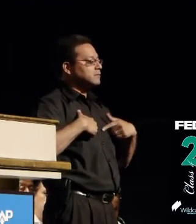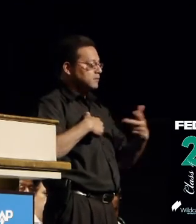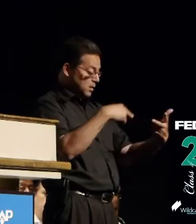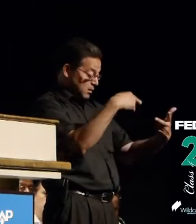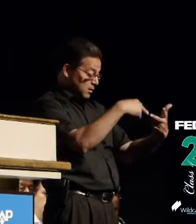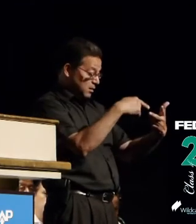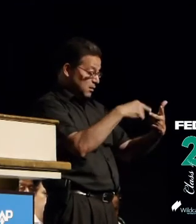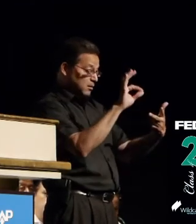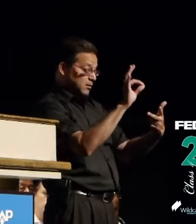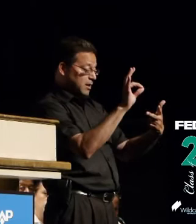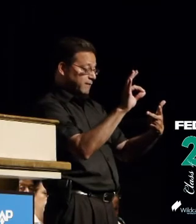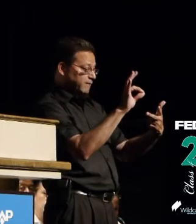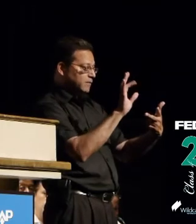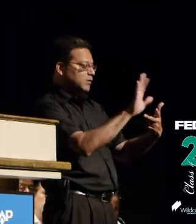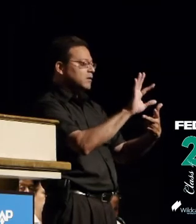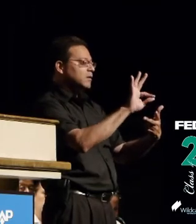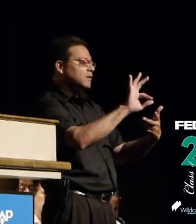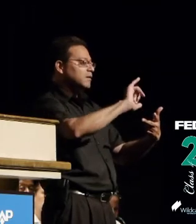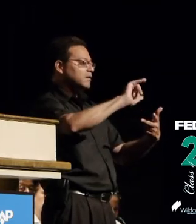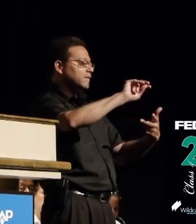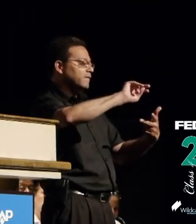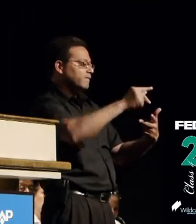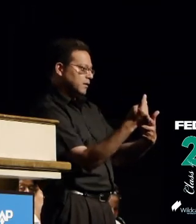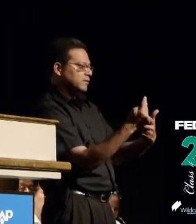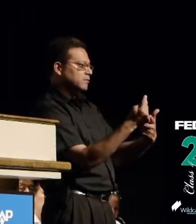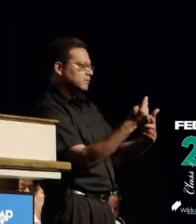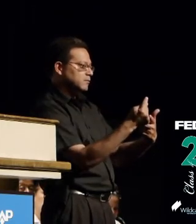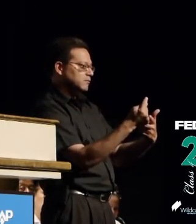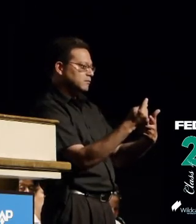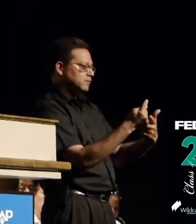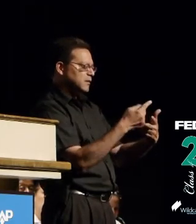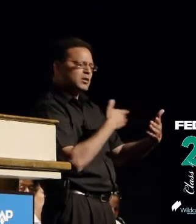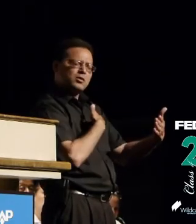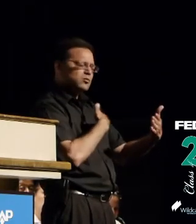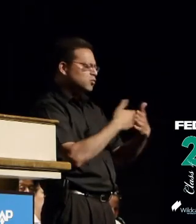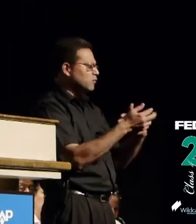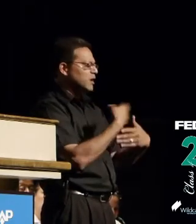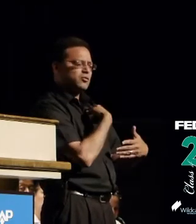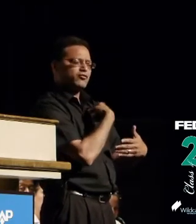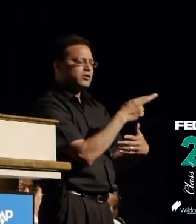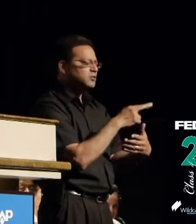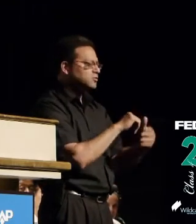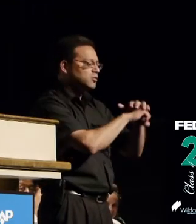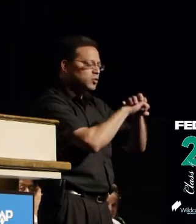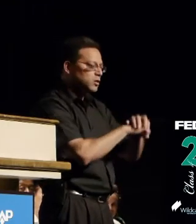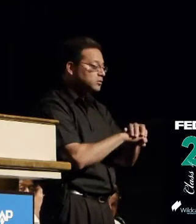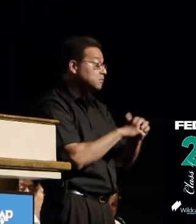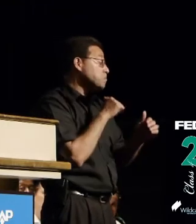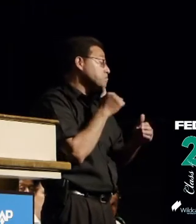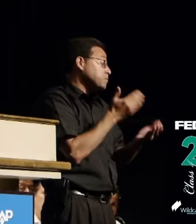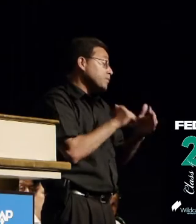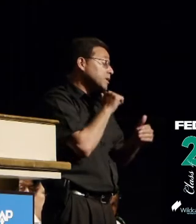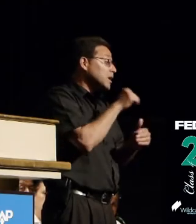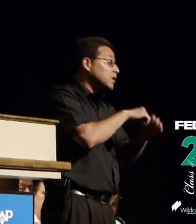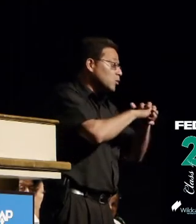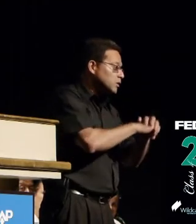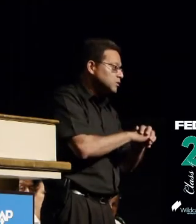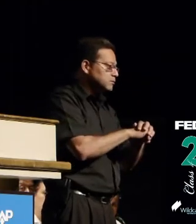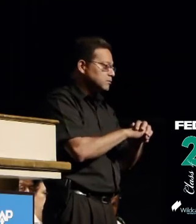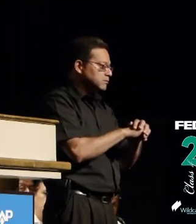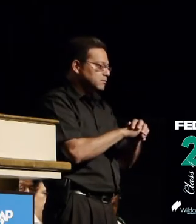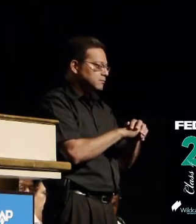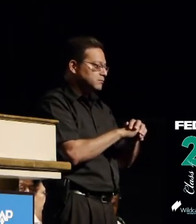is your faith and regardless of what you worship or don't the fundamental